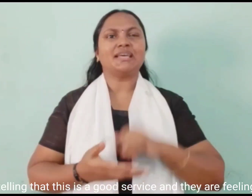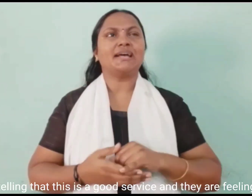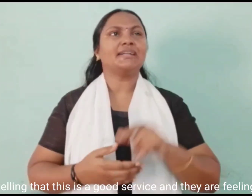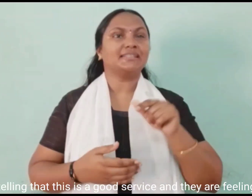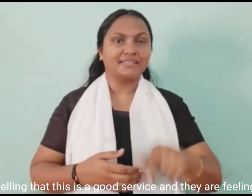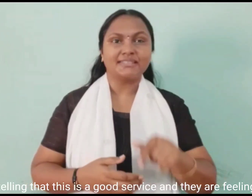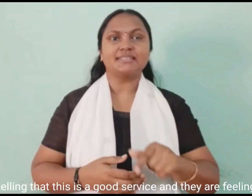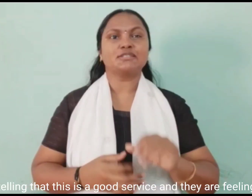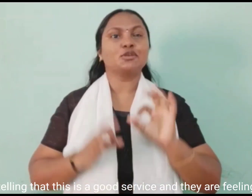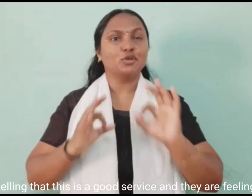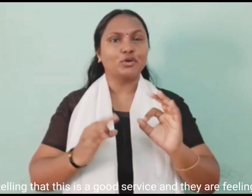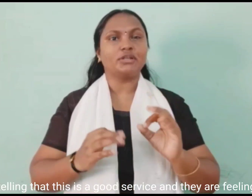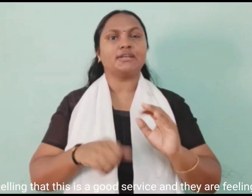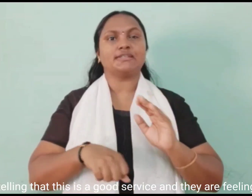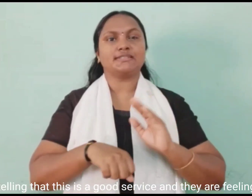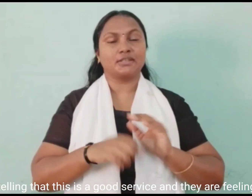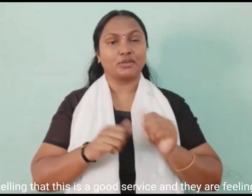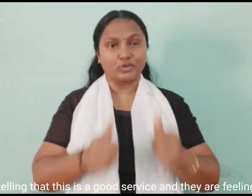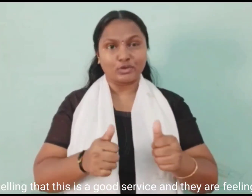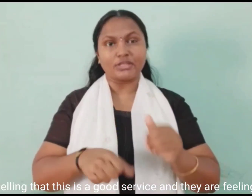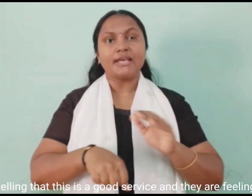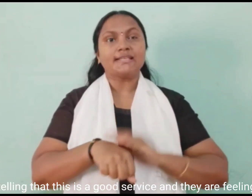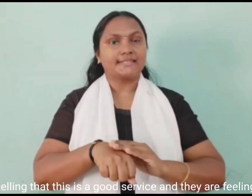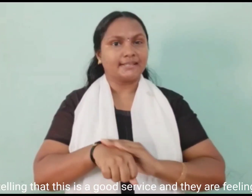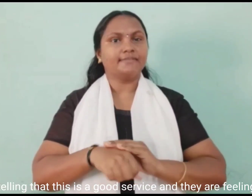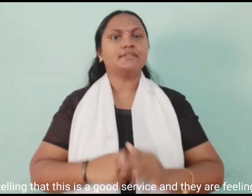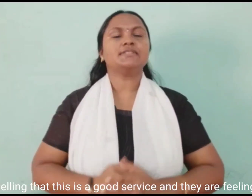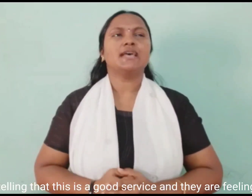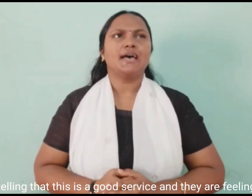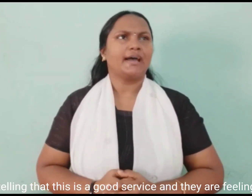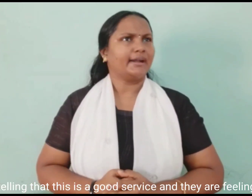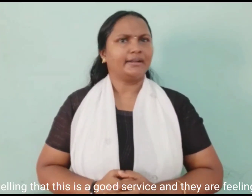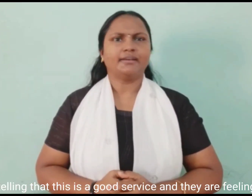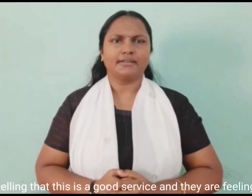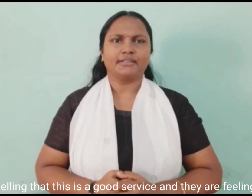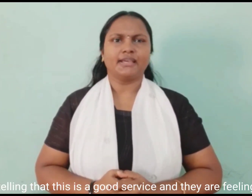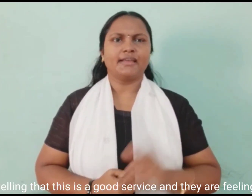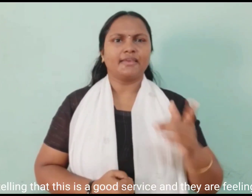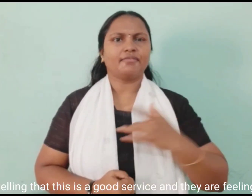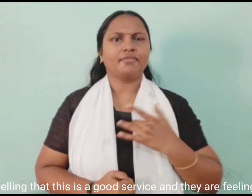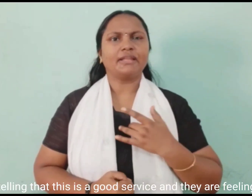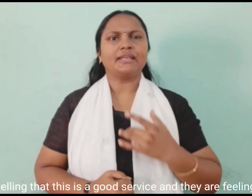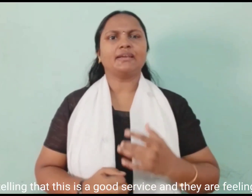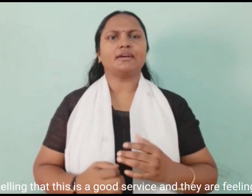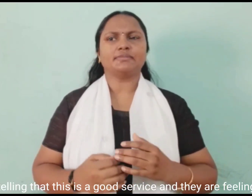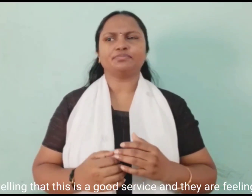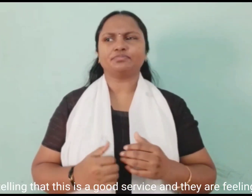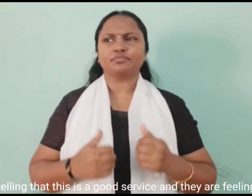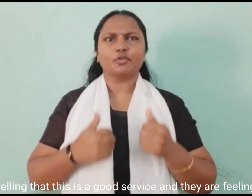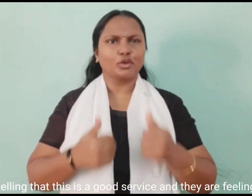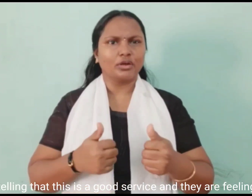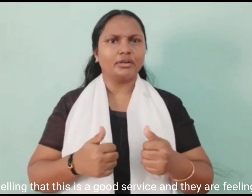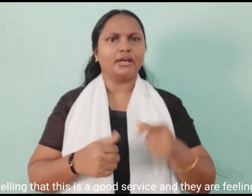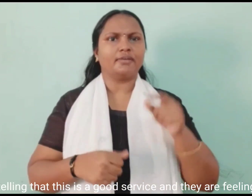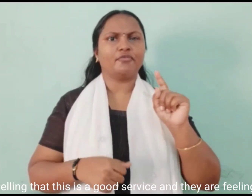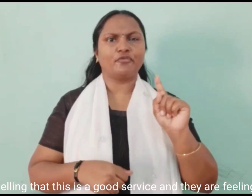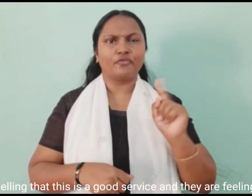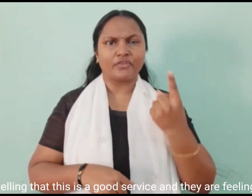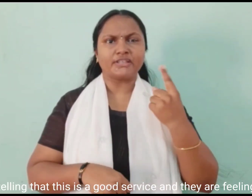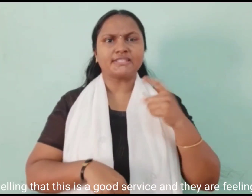that this is good as good service and yeah they're feeling good first